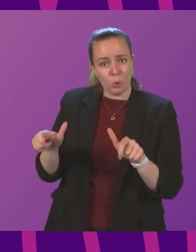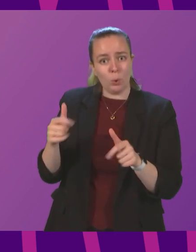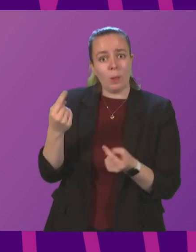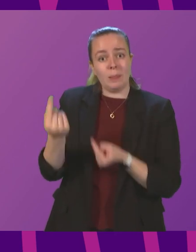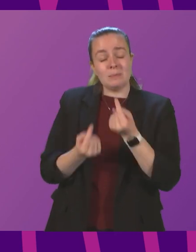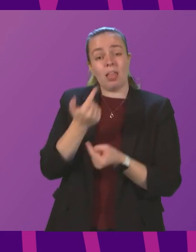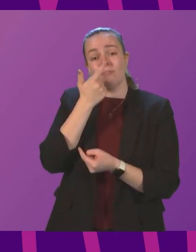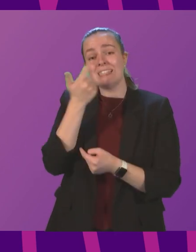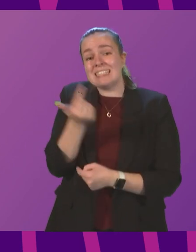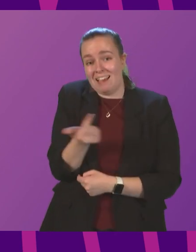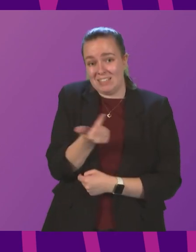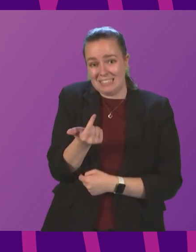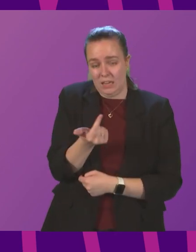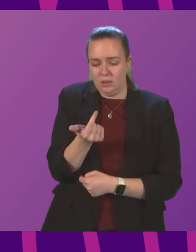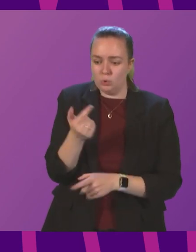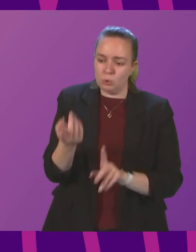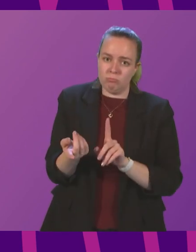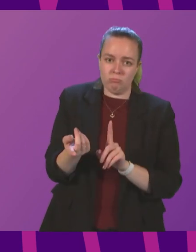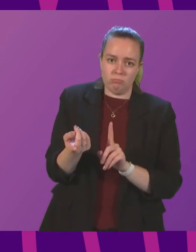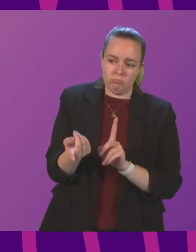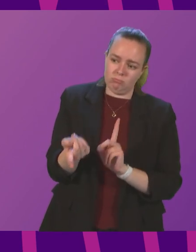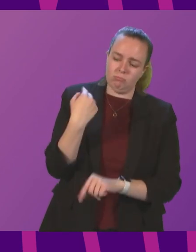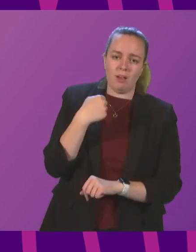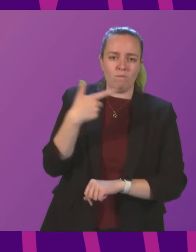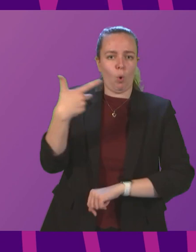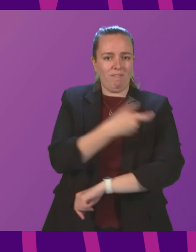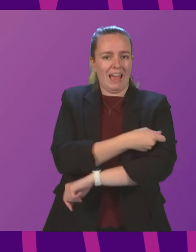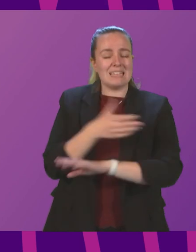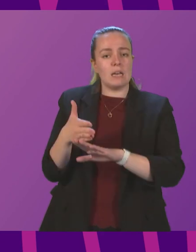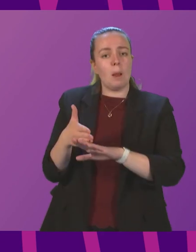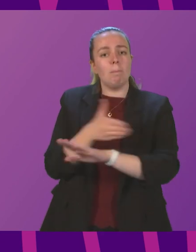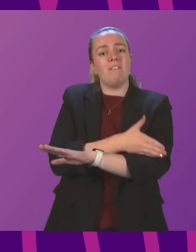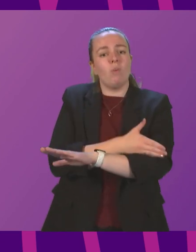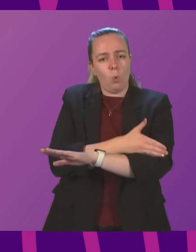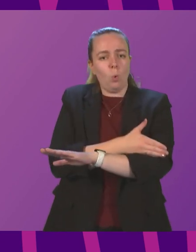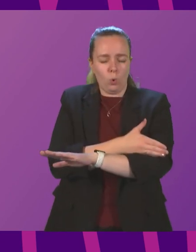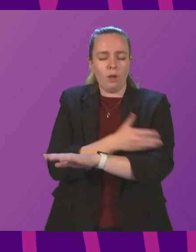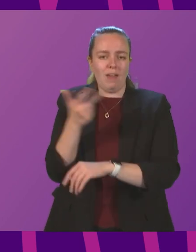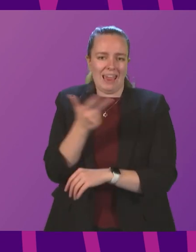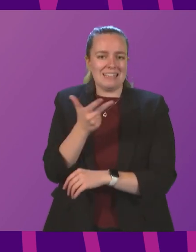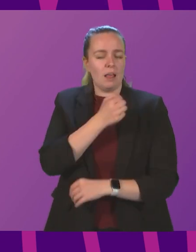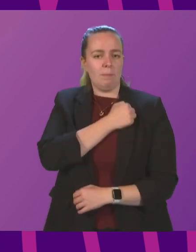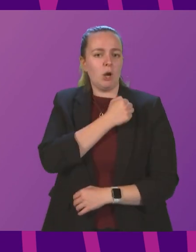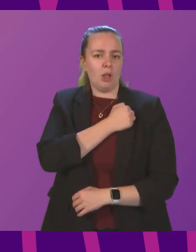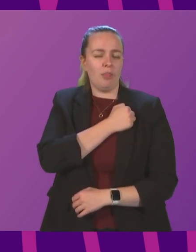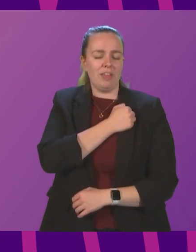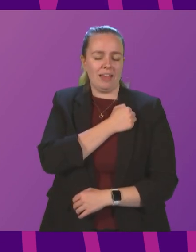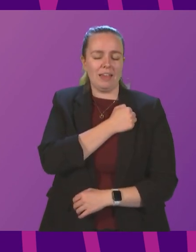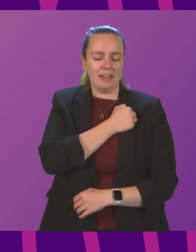17 to come forward for vaccination before their 18th birthdays,